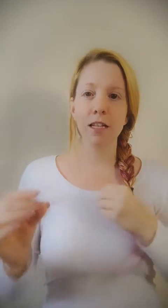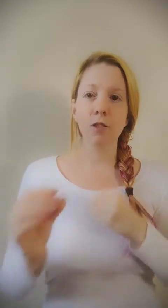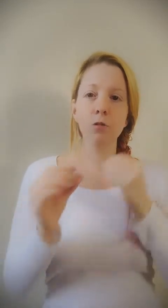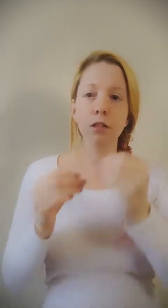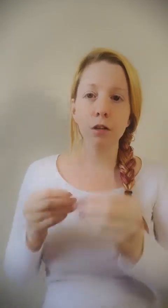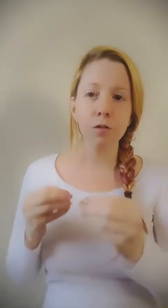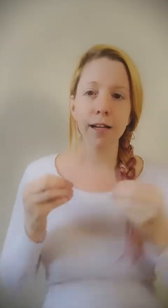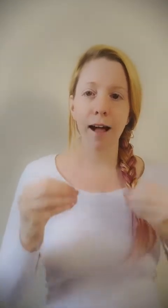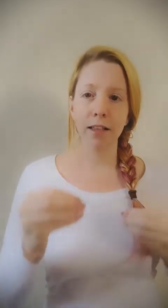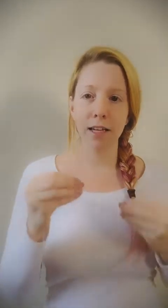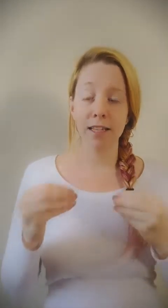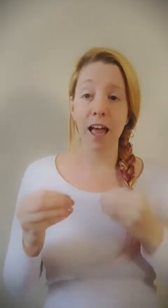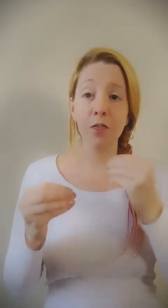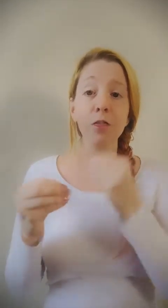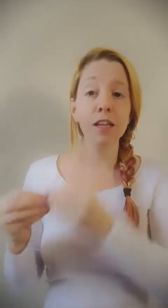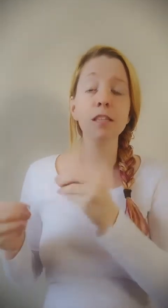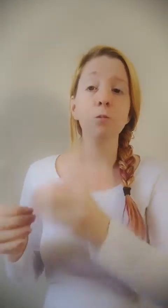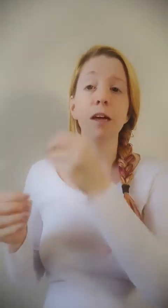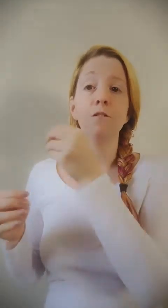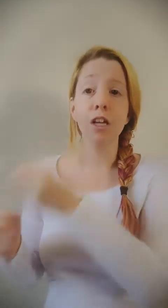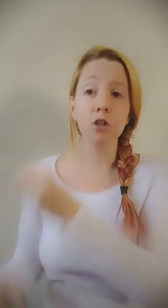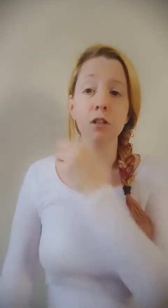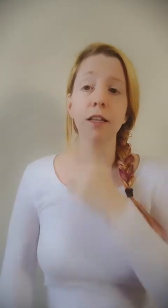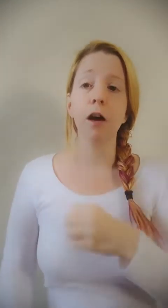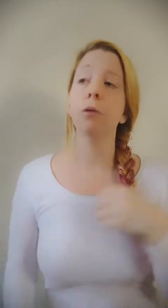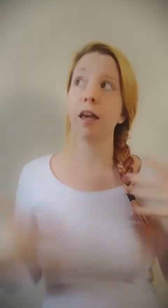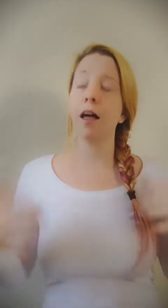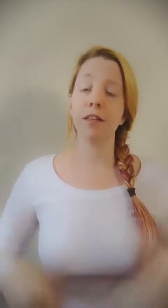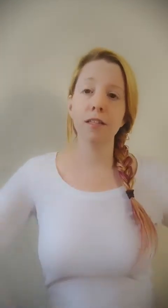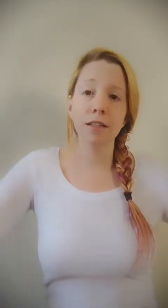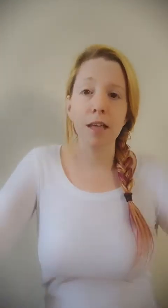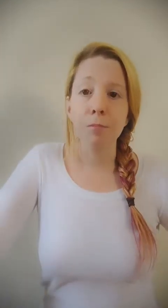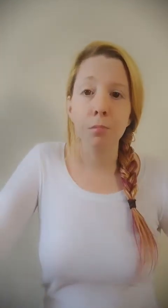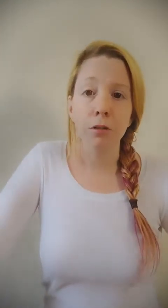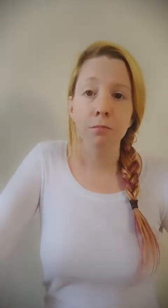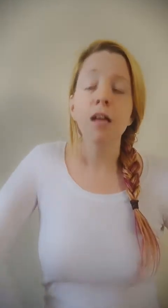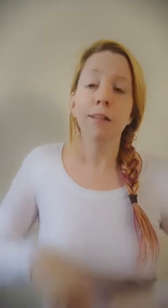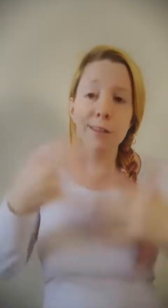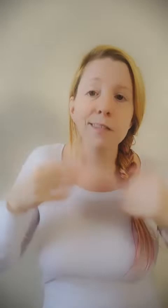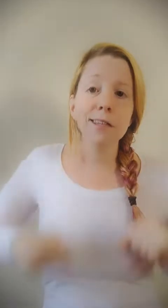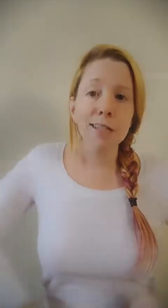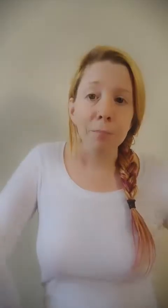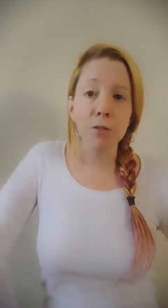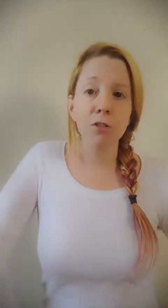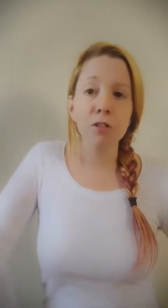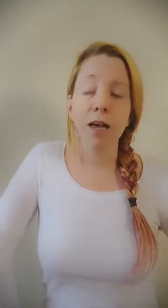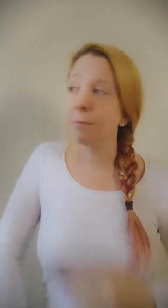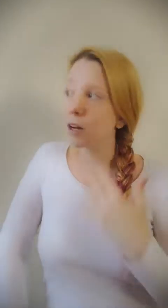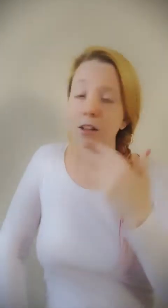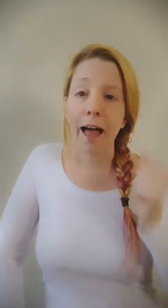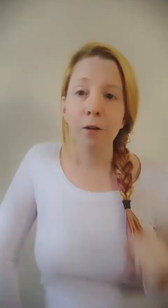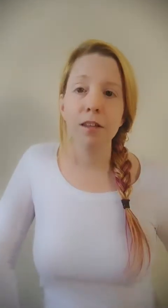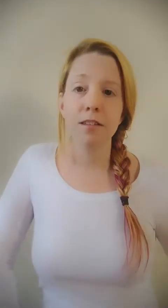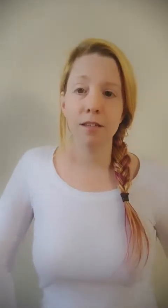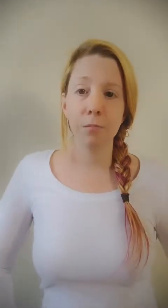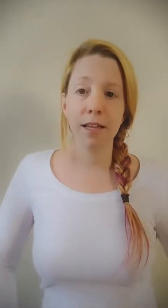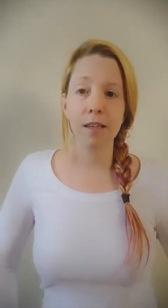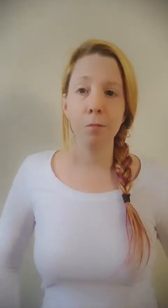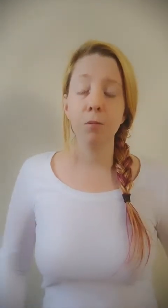it's those little realities, and the things that we eventually go, yeah, this is acceptable. This is acceptable to me. I'm going to allow this to be acceptable